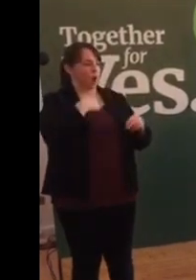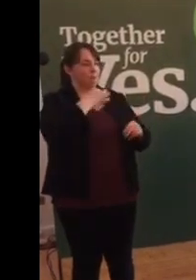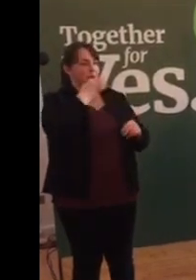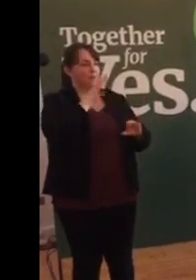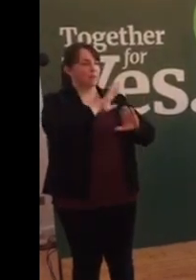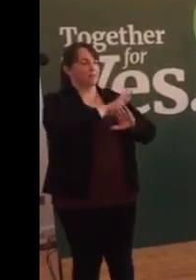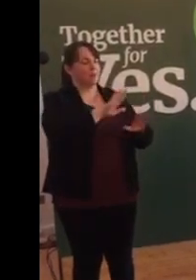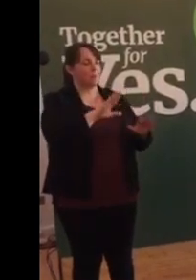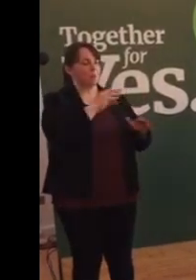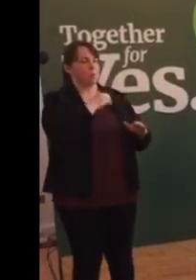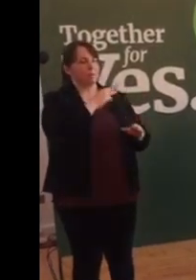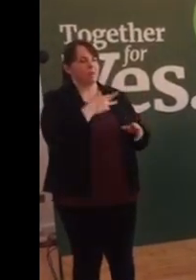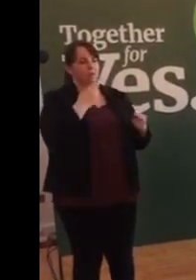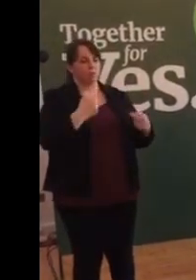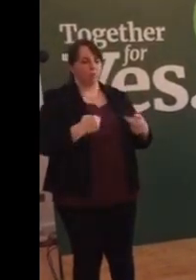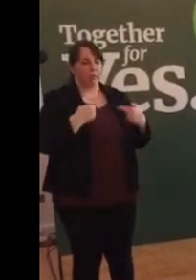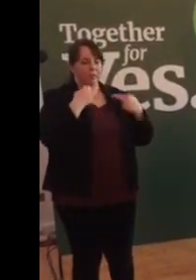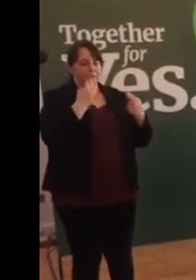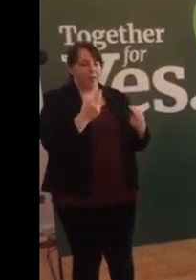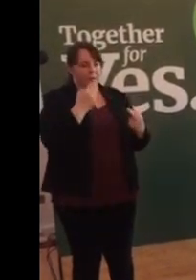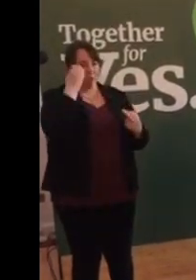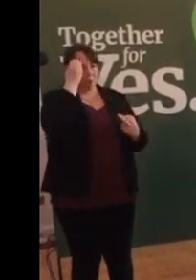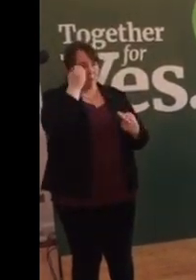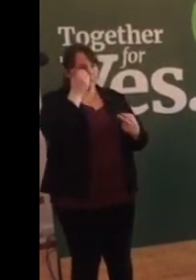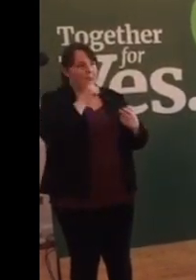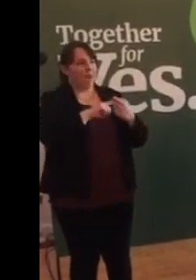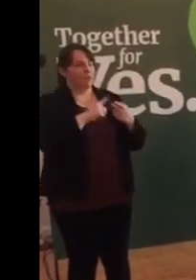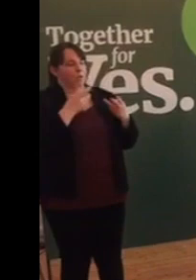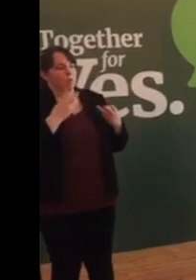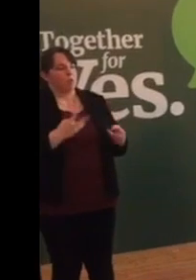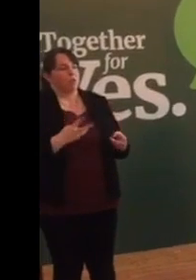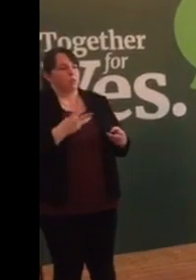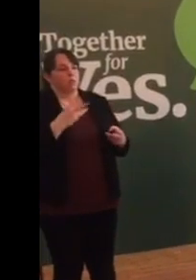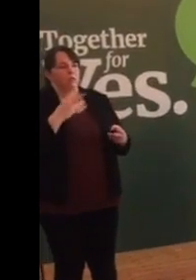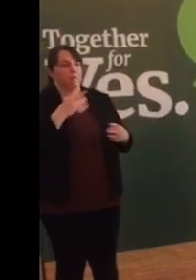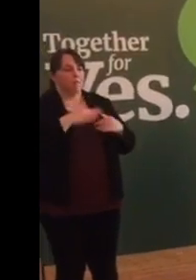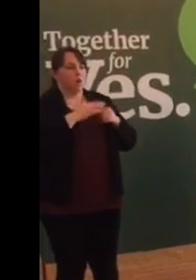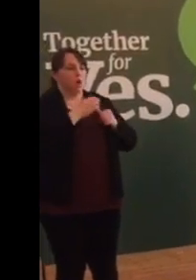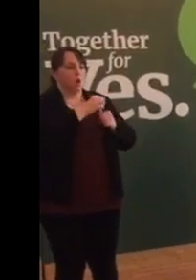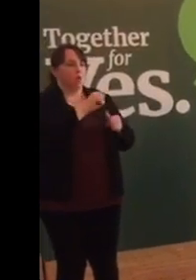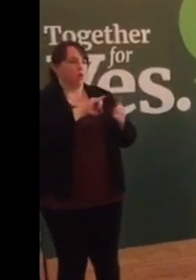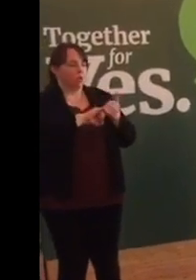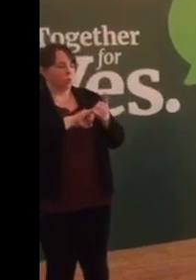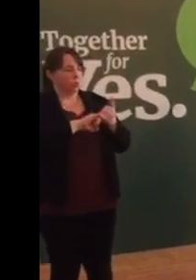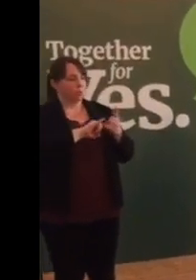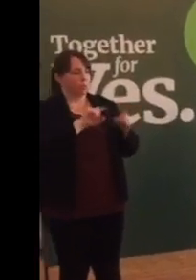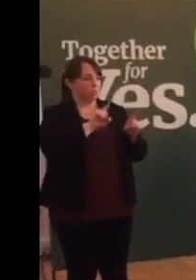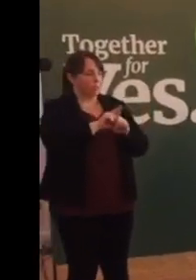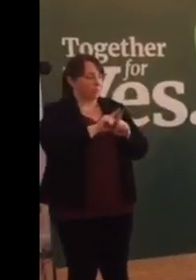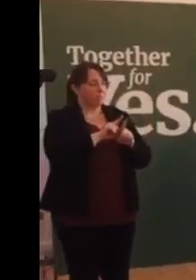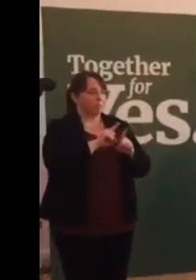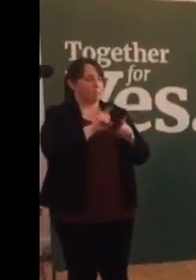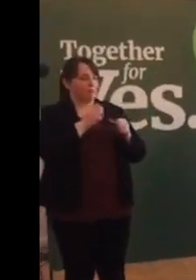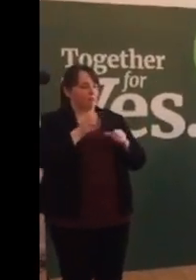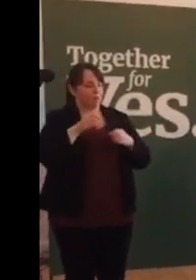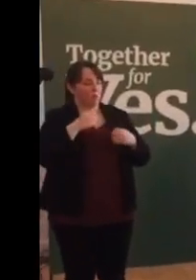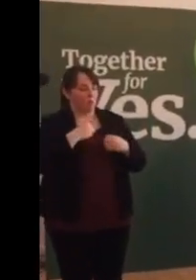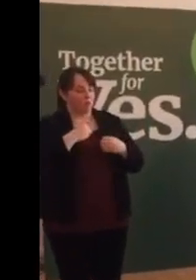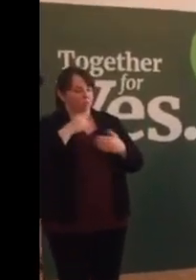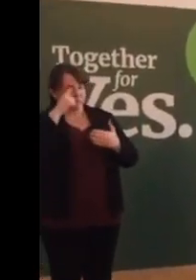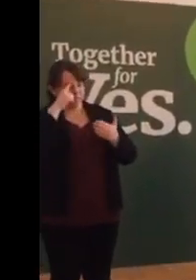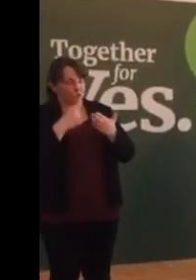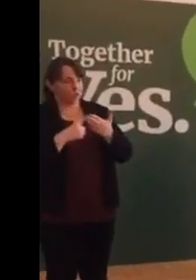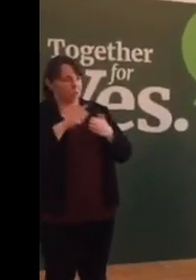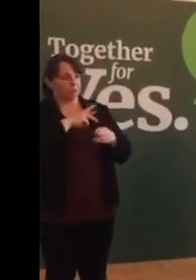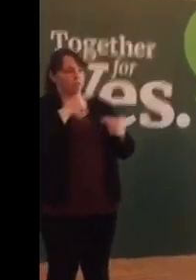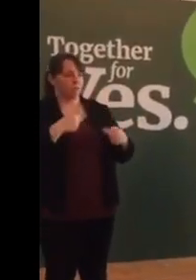in turn, to respect the opinions and the desire of those who are equally sincere in respecting and trusting other